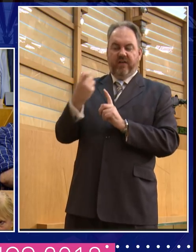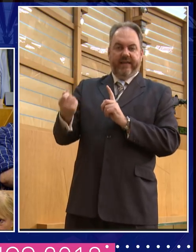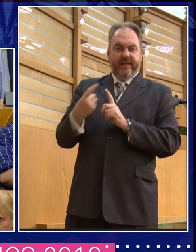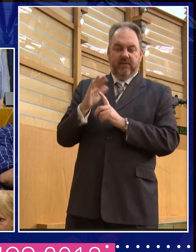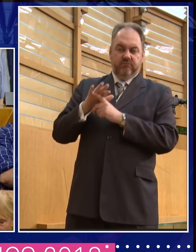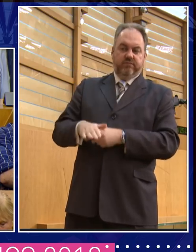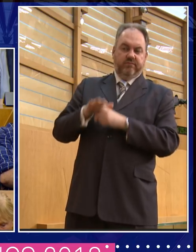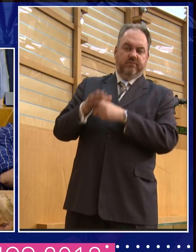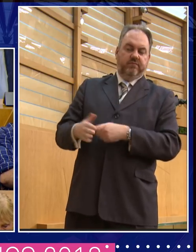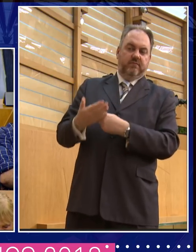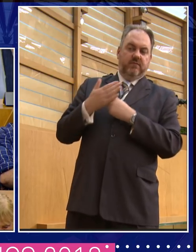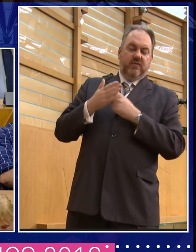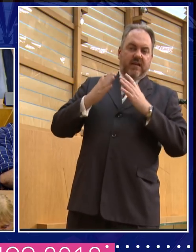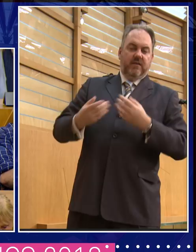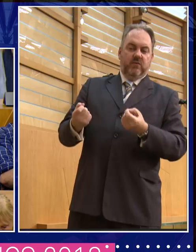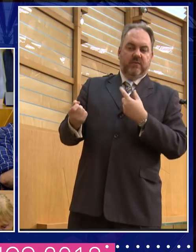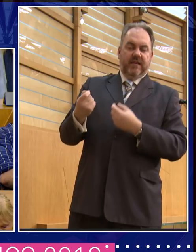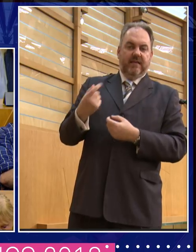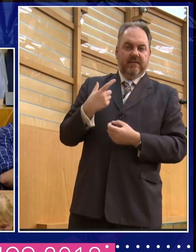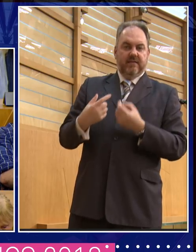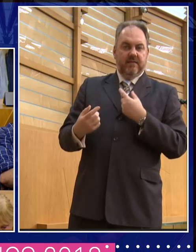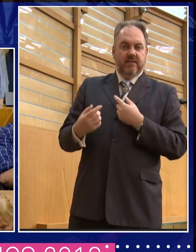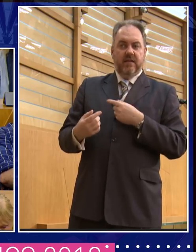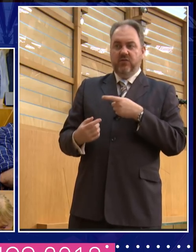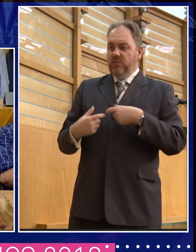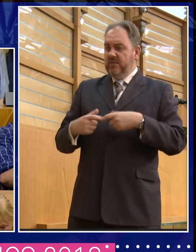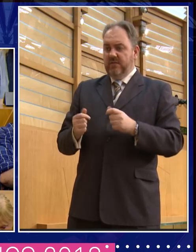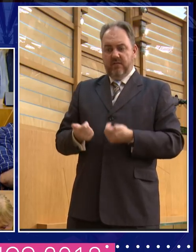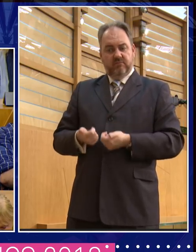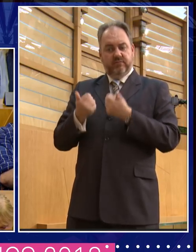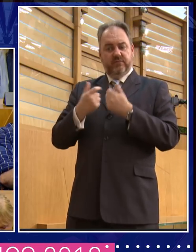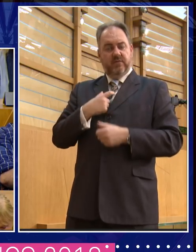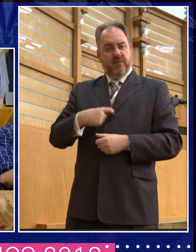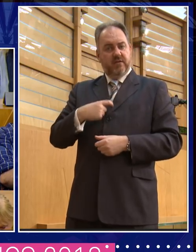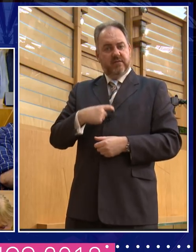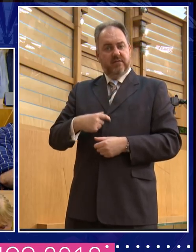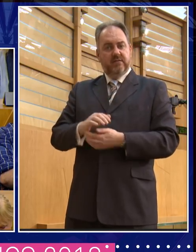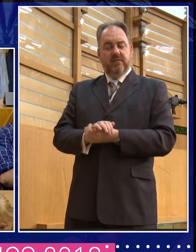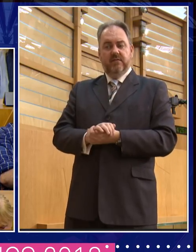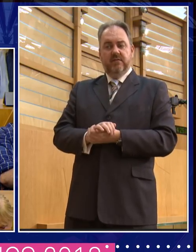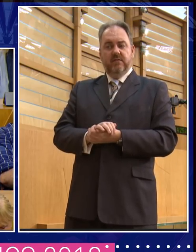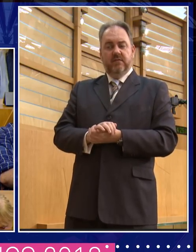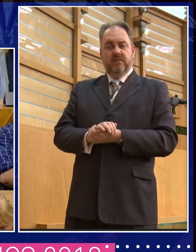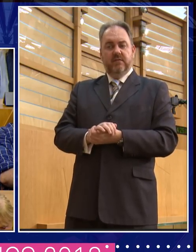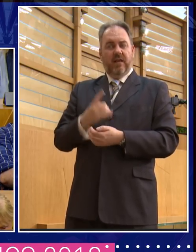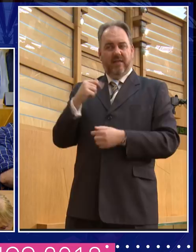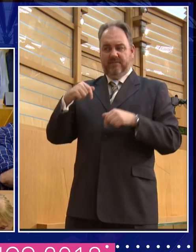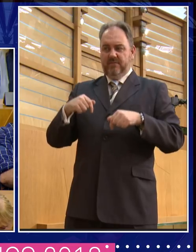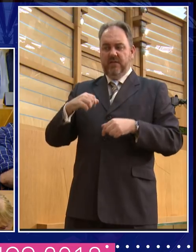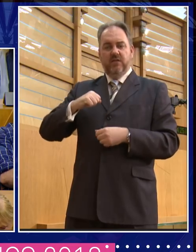to me of surviving, despite all of that, and being very productive because she externalised her mental distress. I think in Scotland, historically, we